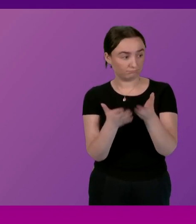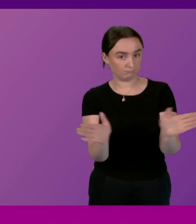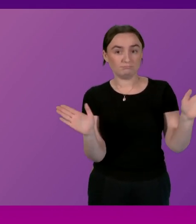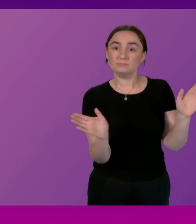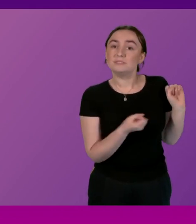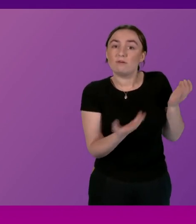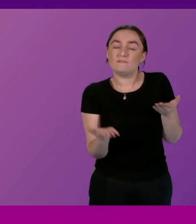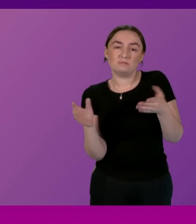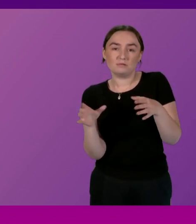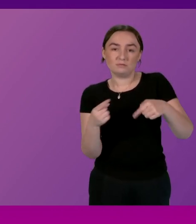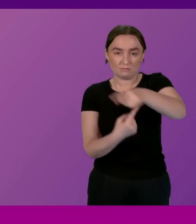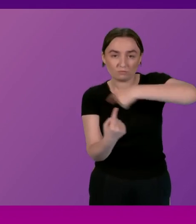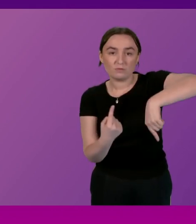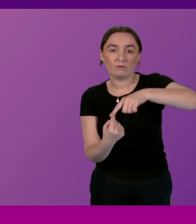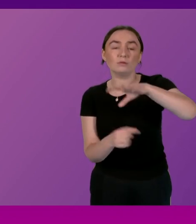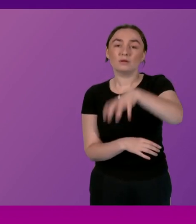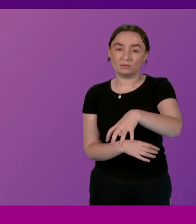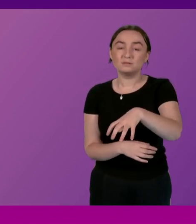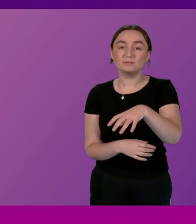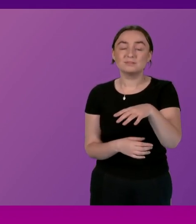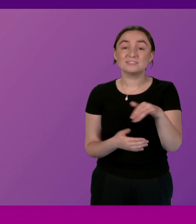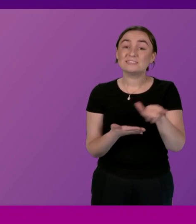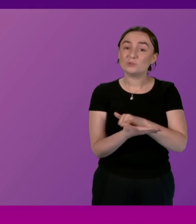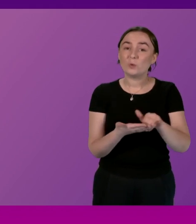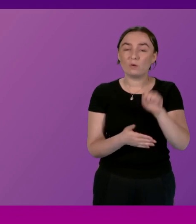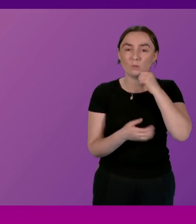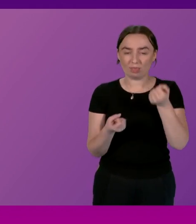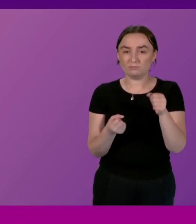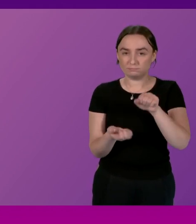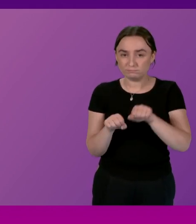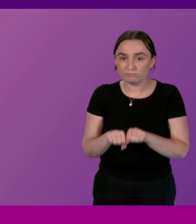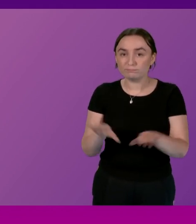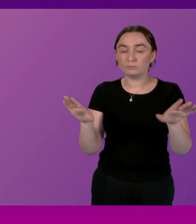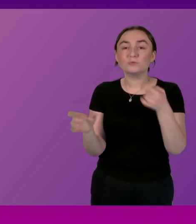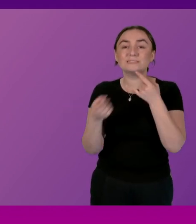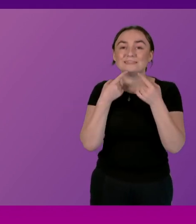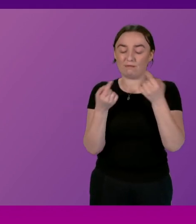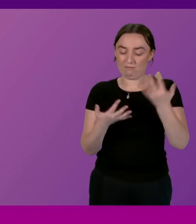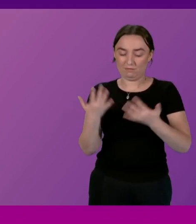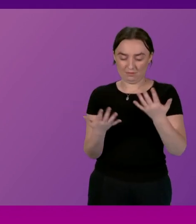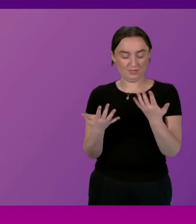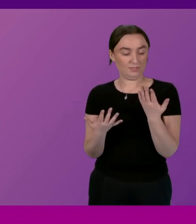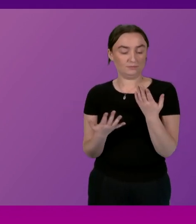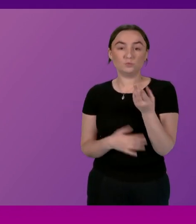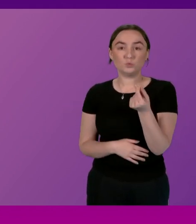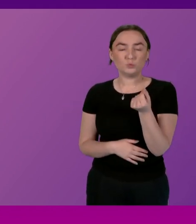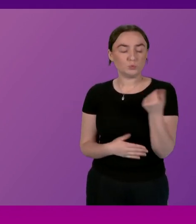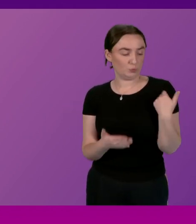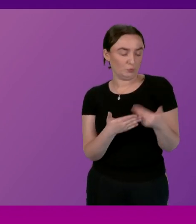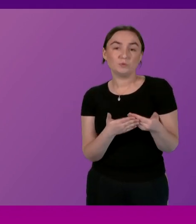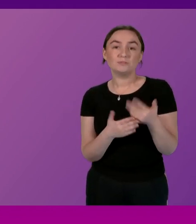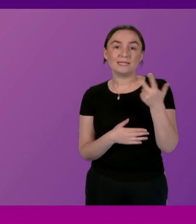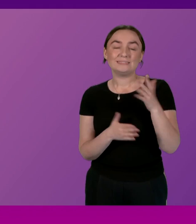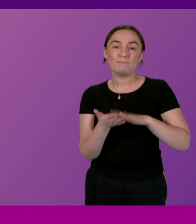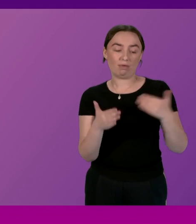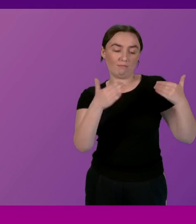that and I believe that New York are going to be publishing some data from the first 18 months of